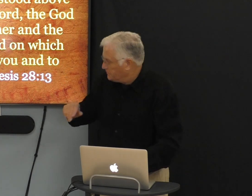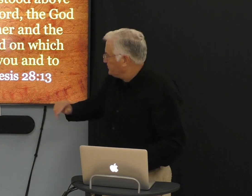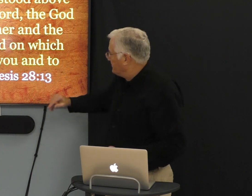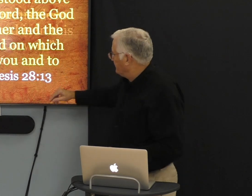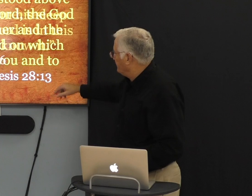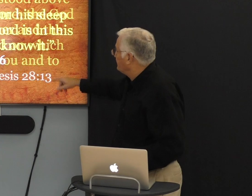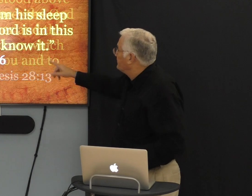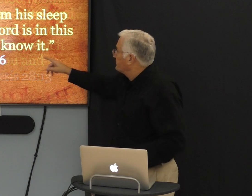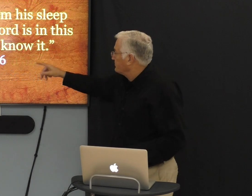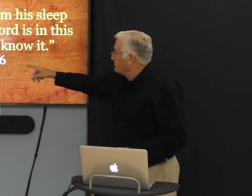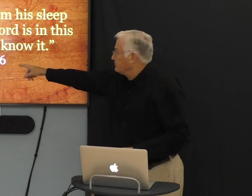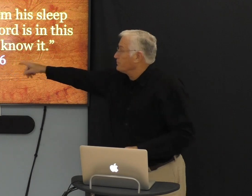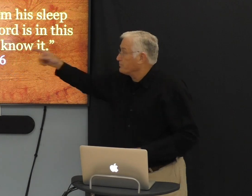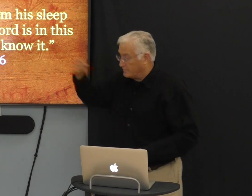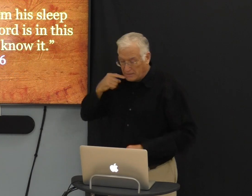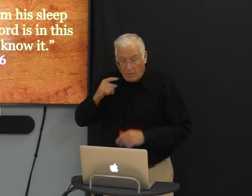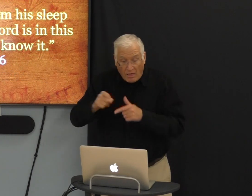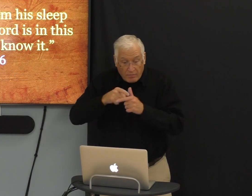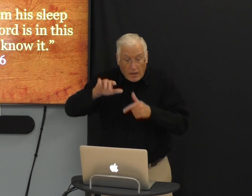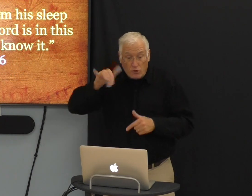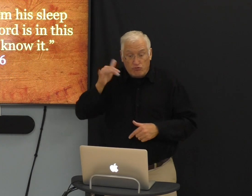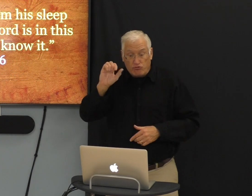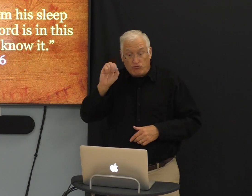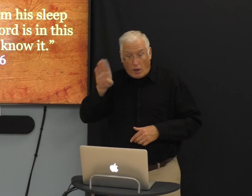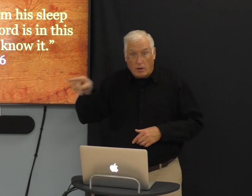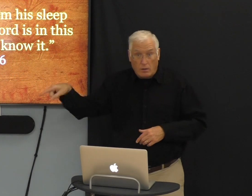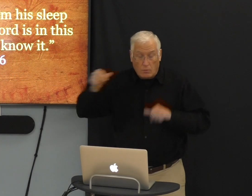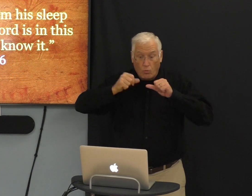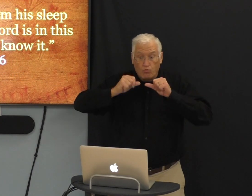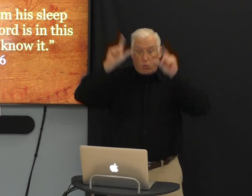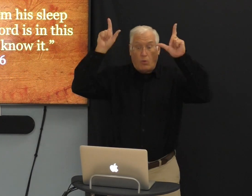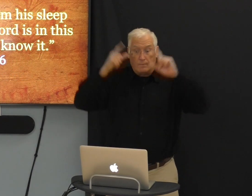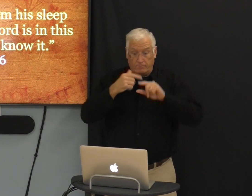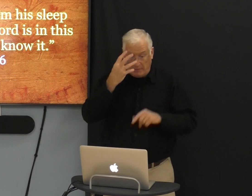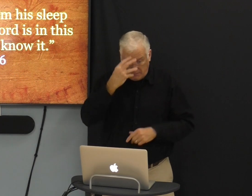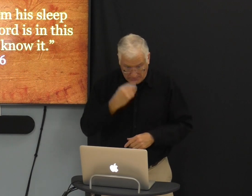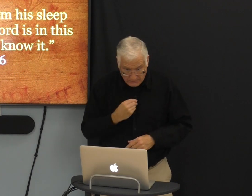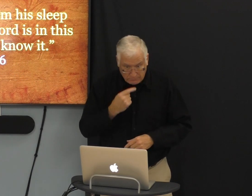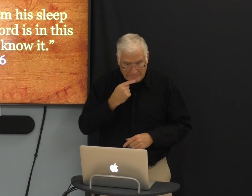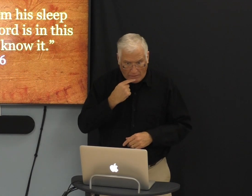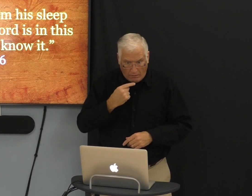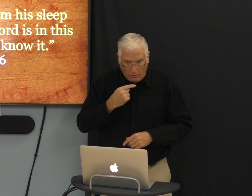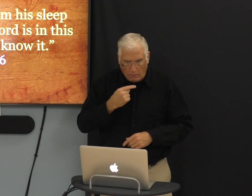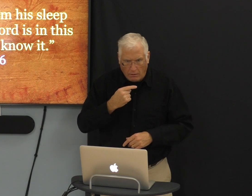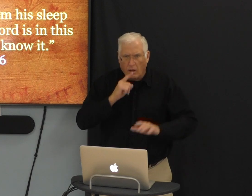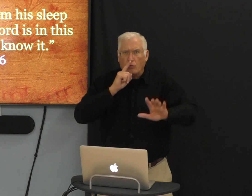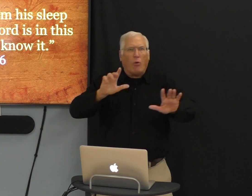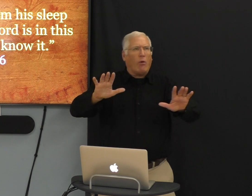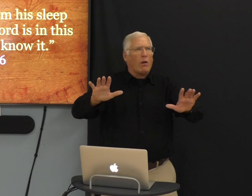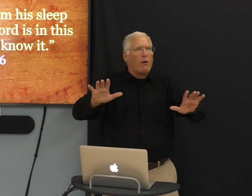lists a bunch of names. But then verse 16 says, Then Jacob awoke from his sleep and said,